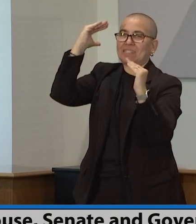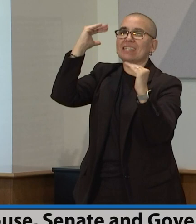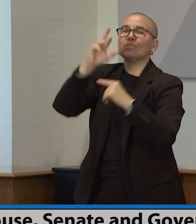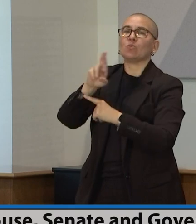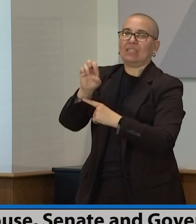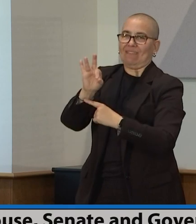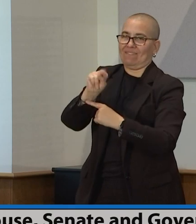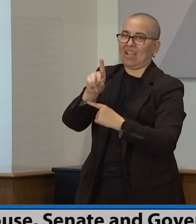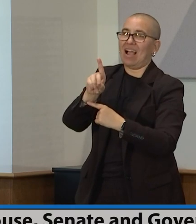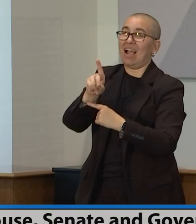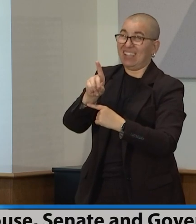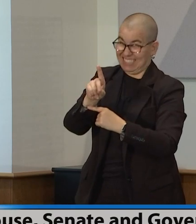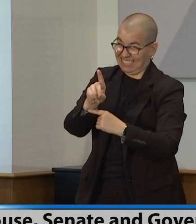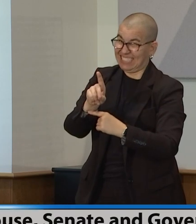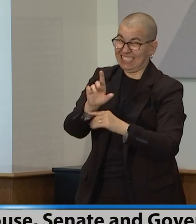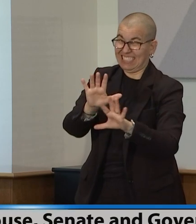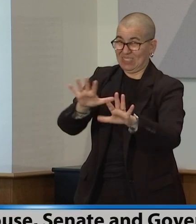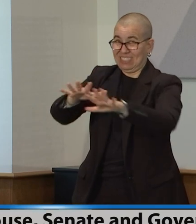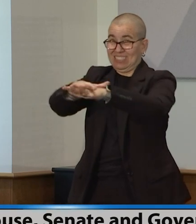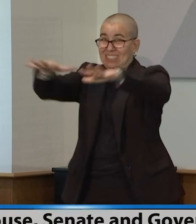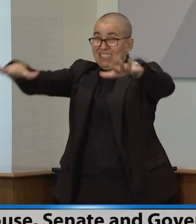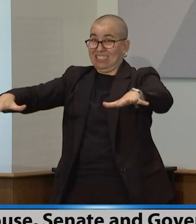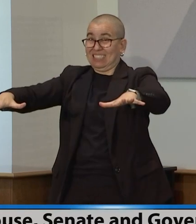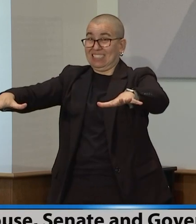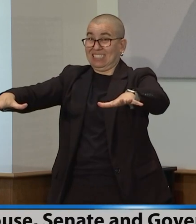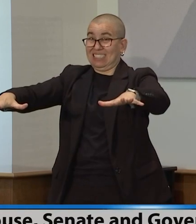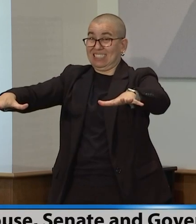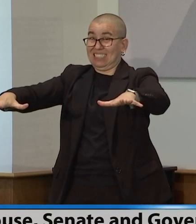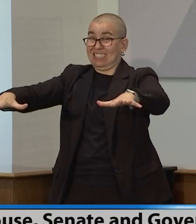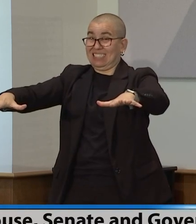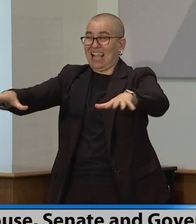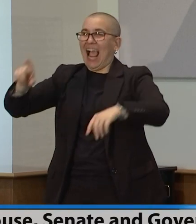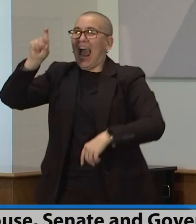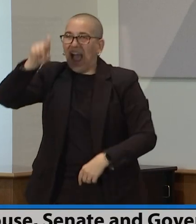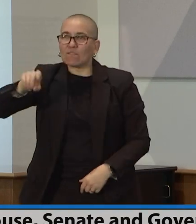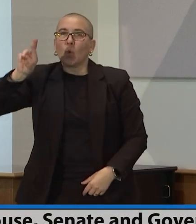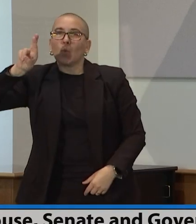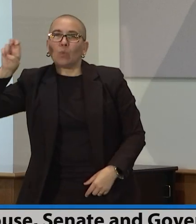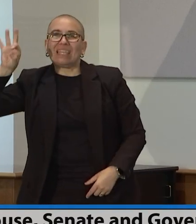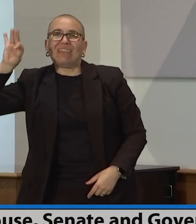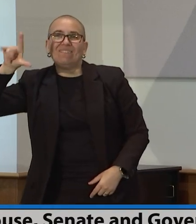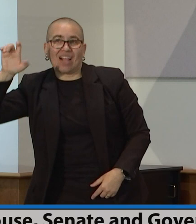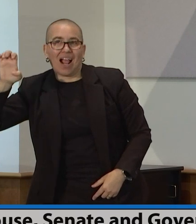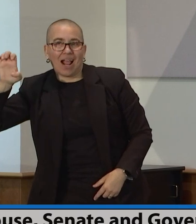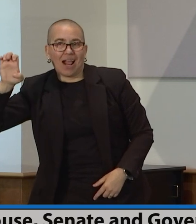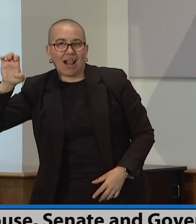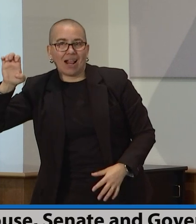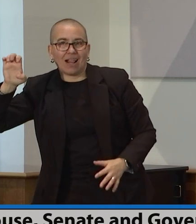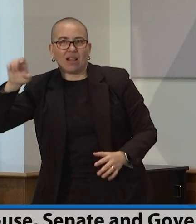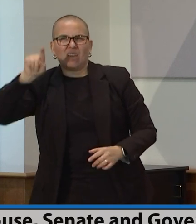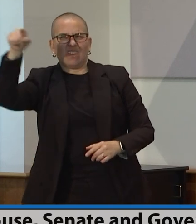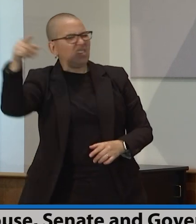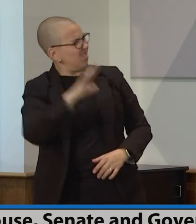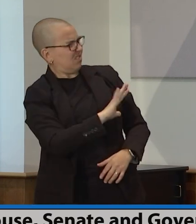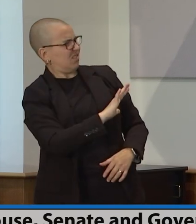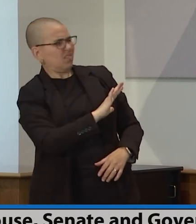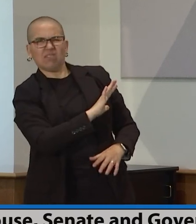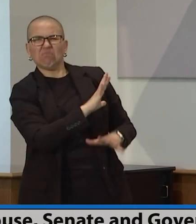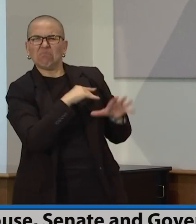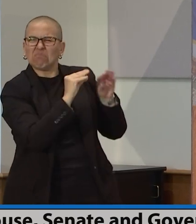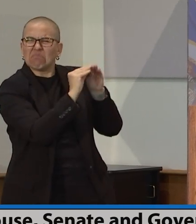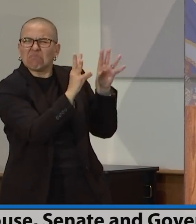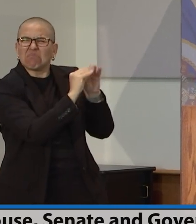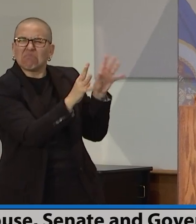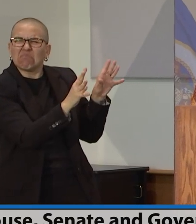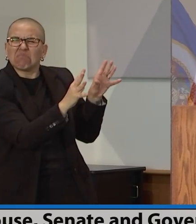is a question we can answer later with more information from the Department of Revenue. So, to clarify, I just wanted to get a sense about what's